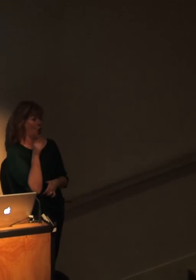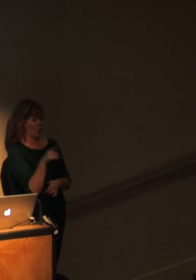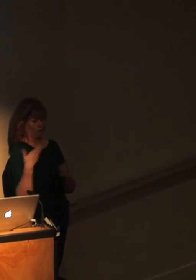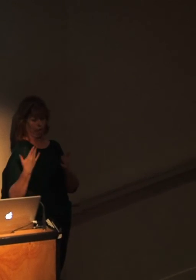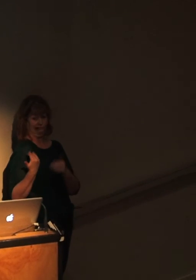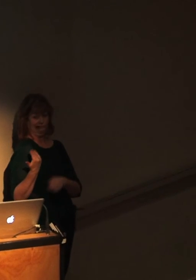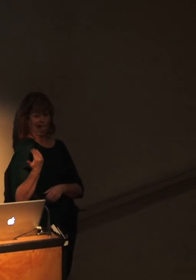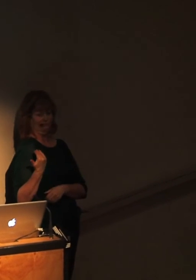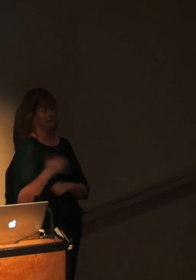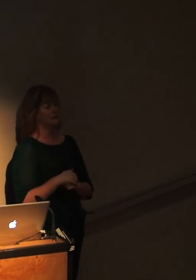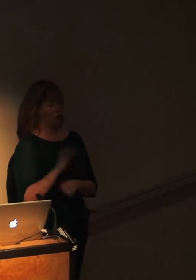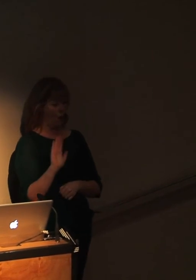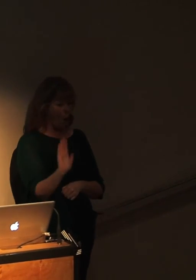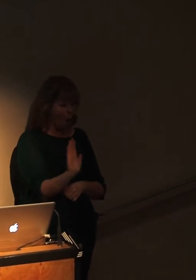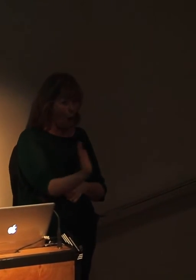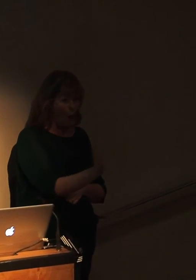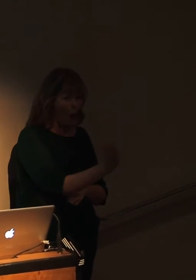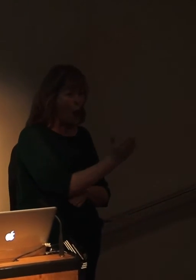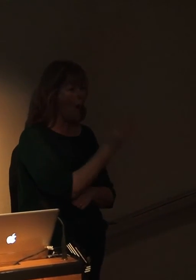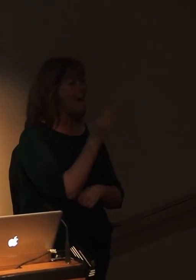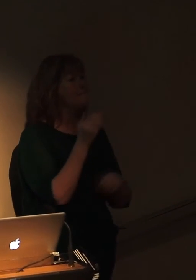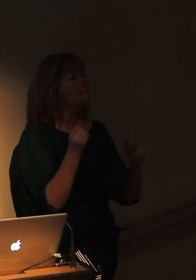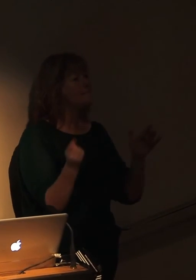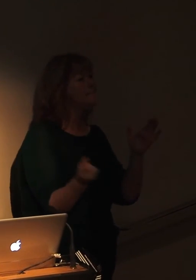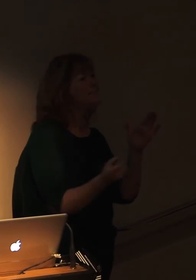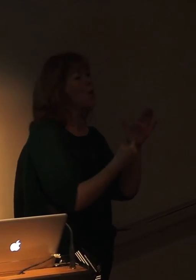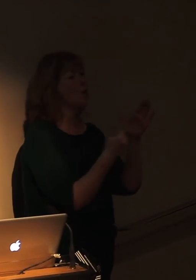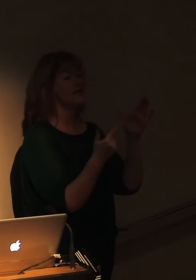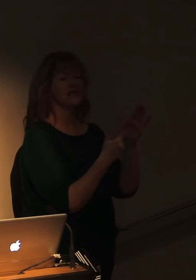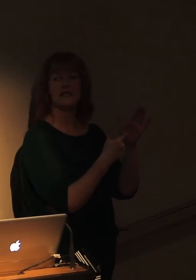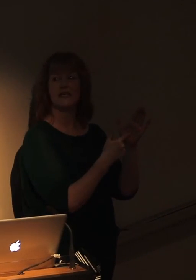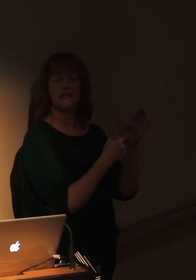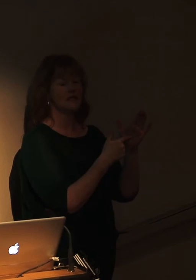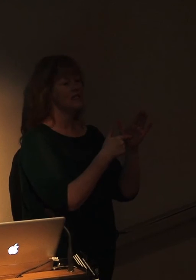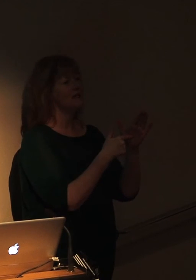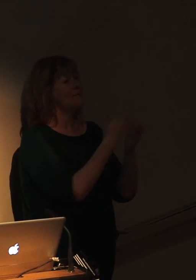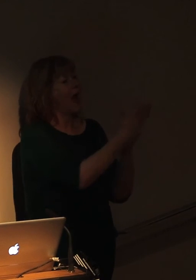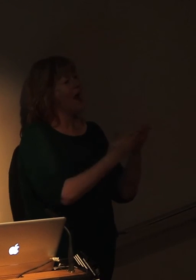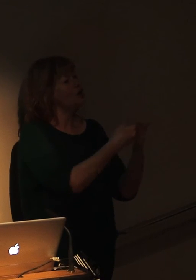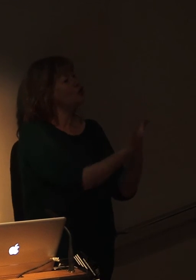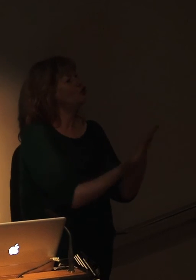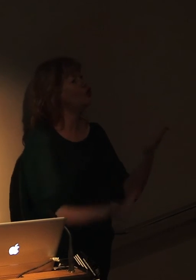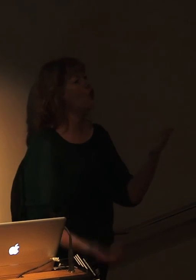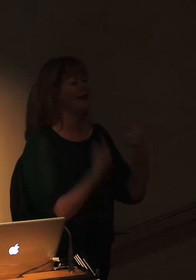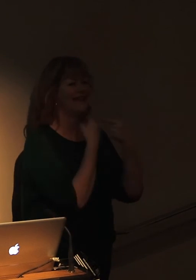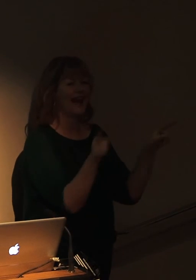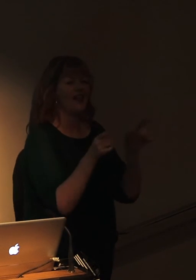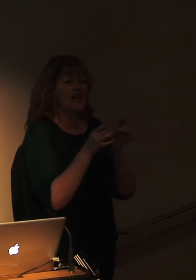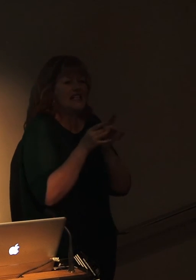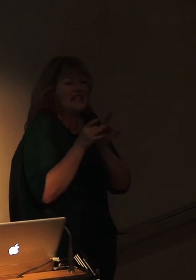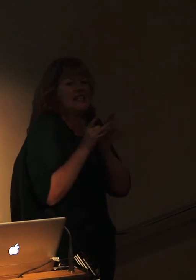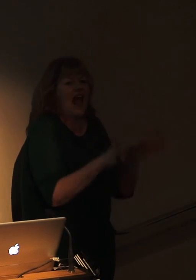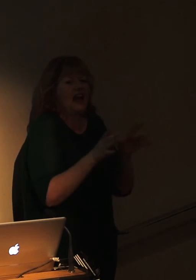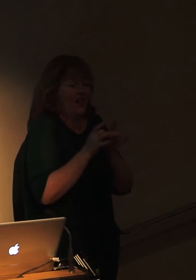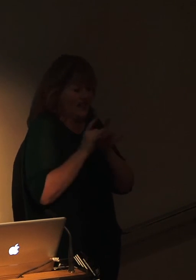all of them start the vital part of storytelling. And that is, they start at the beginning and they tell you